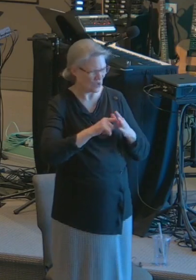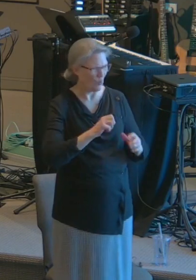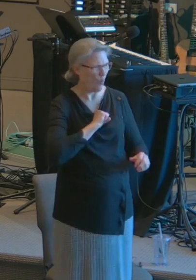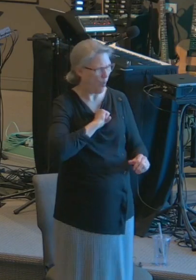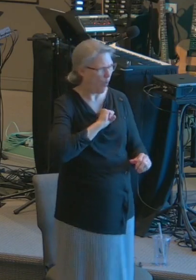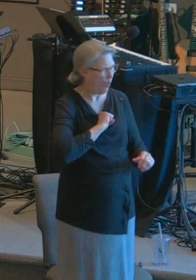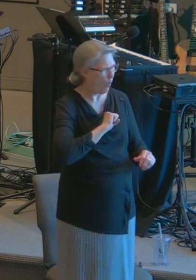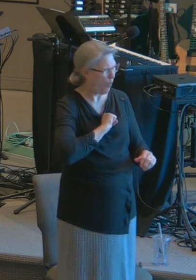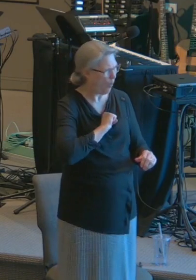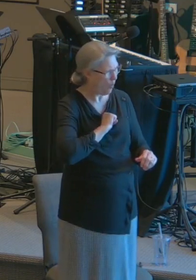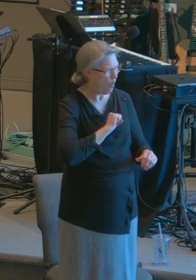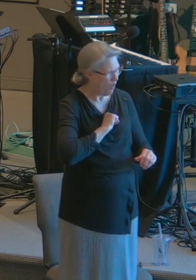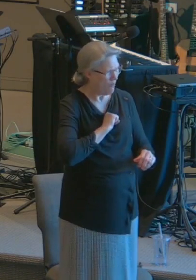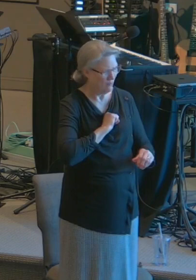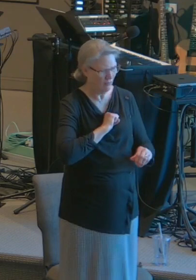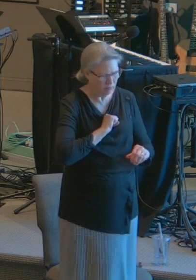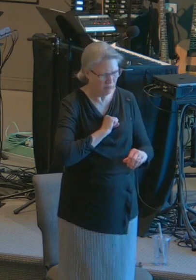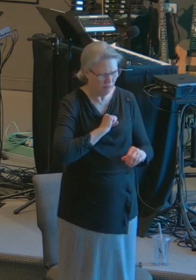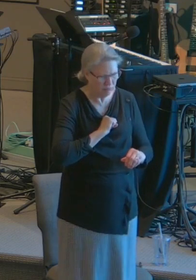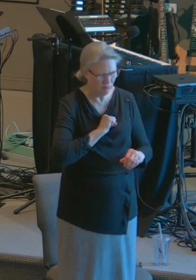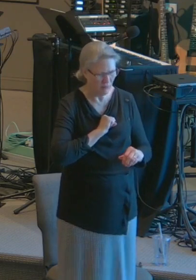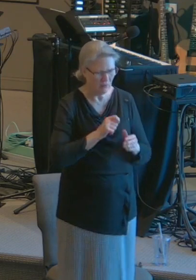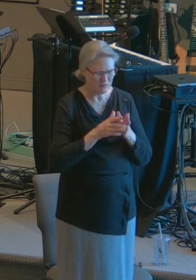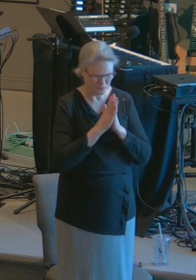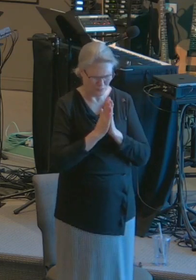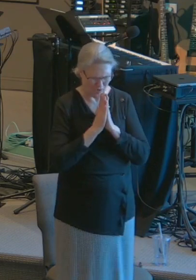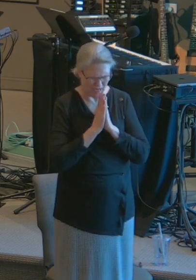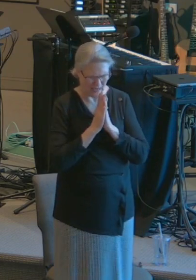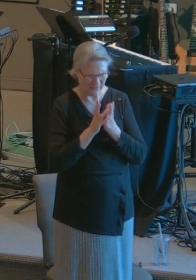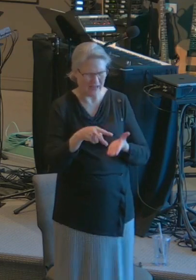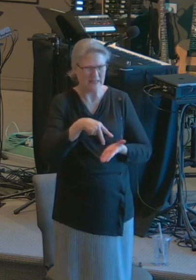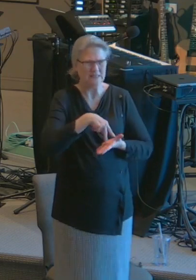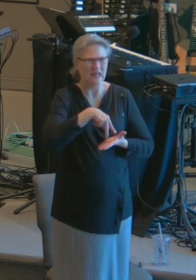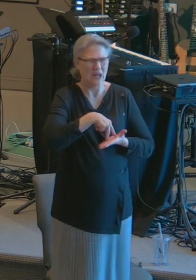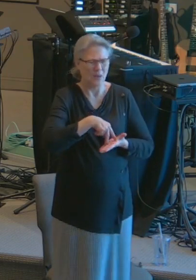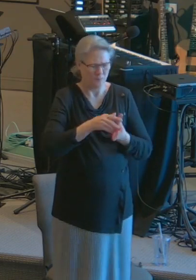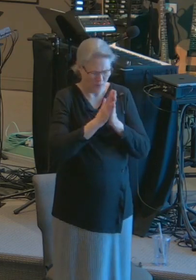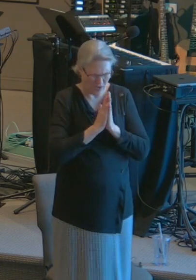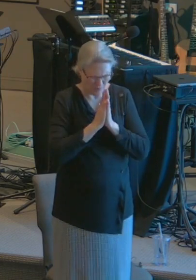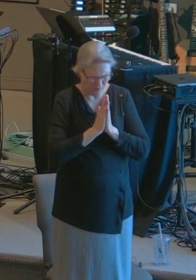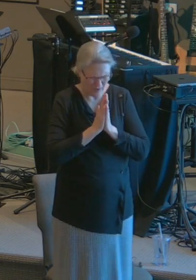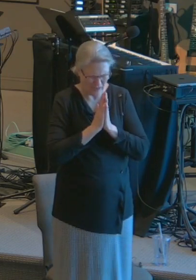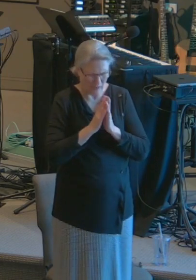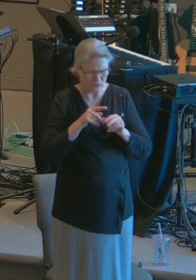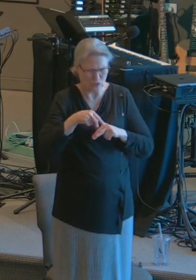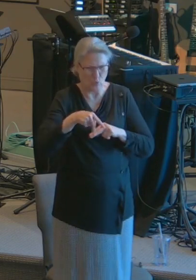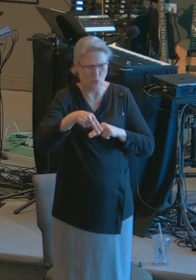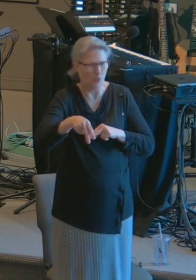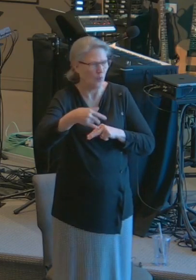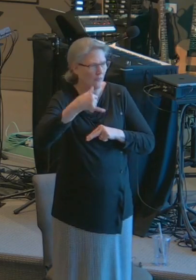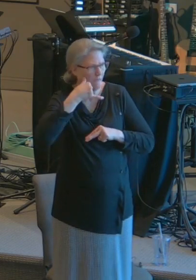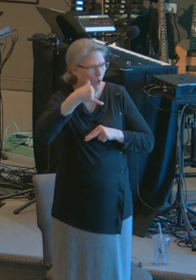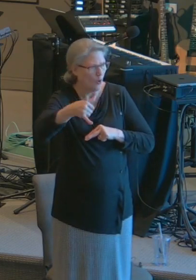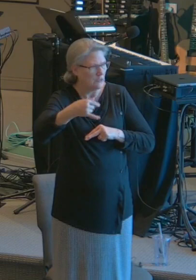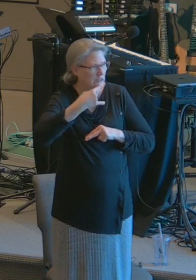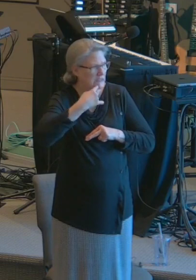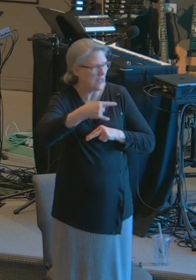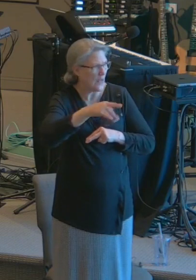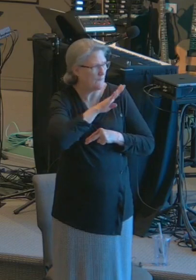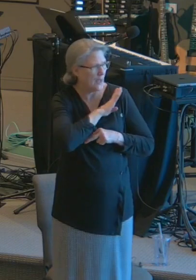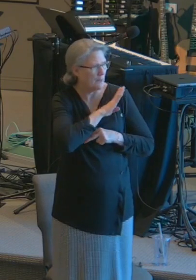suddenly I raised to my feet and I was headed for the telephone to tell Brother Betcher,